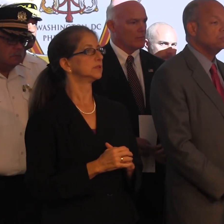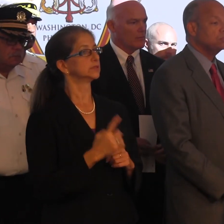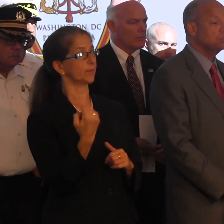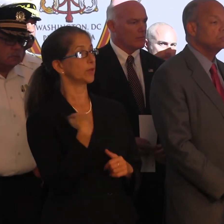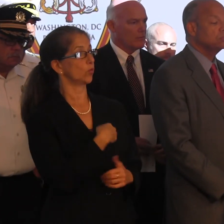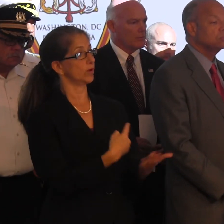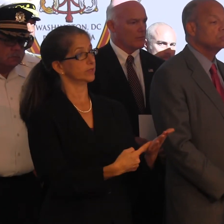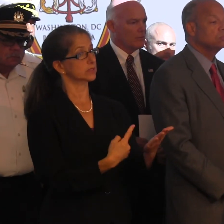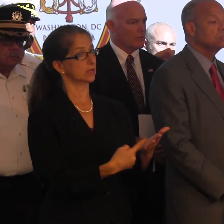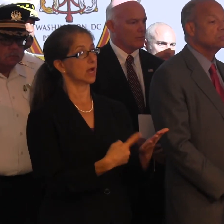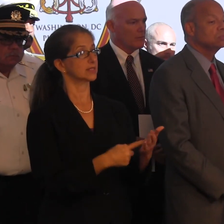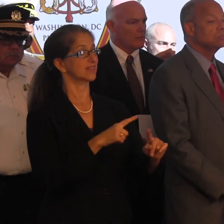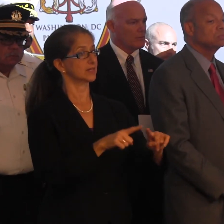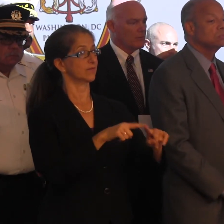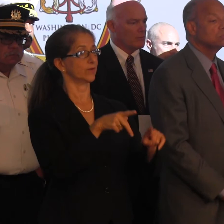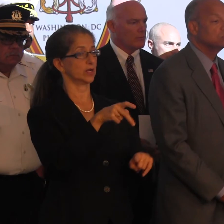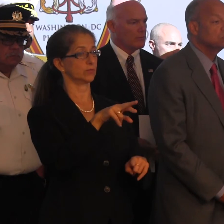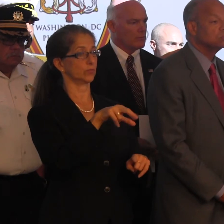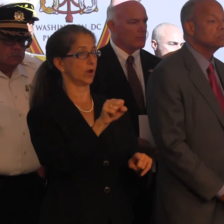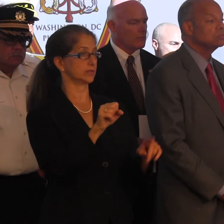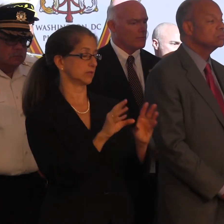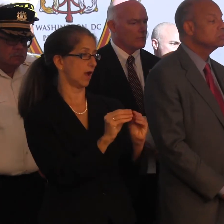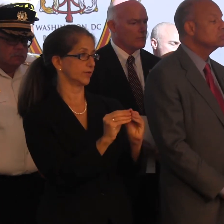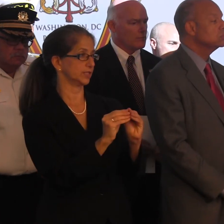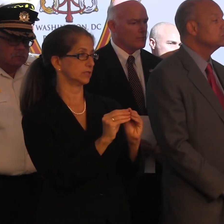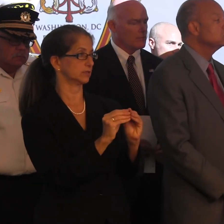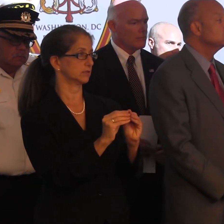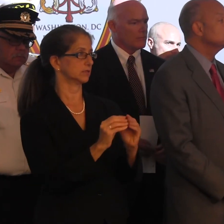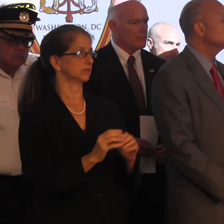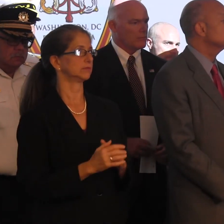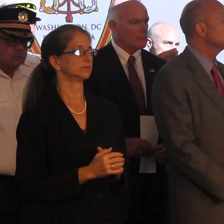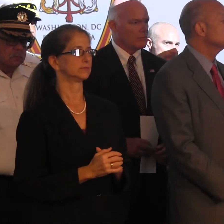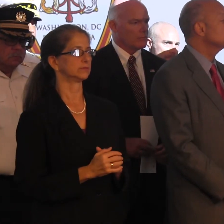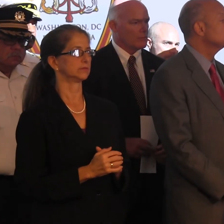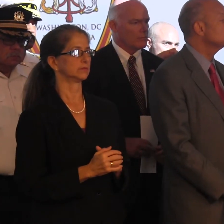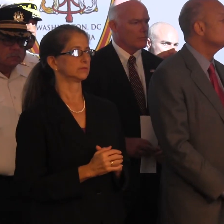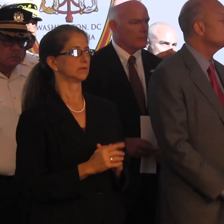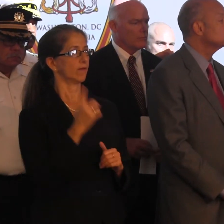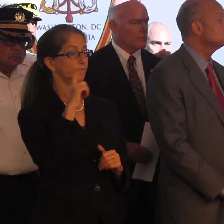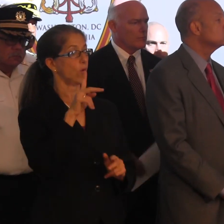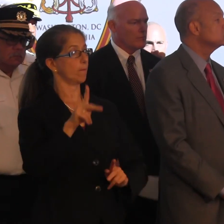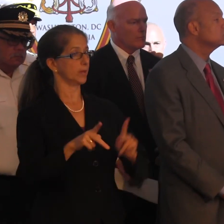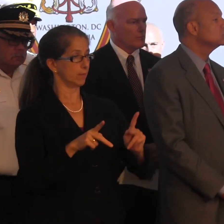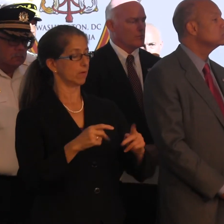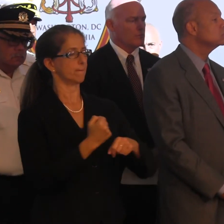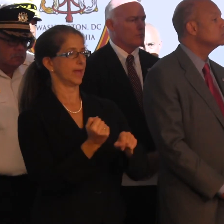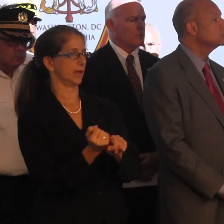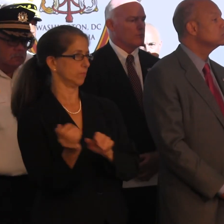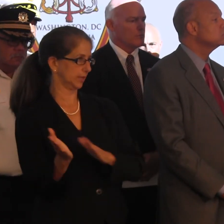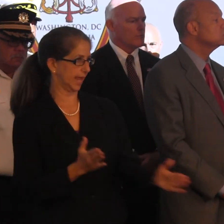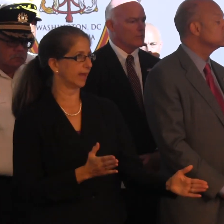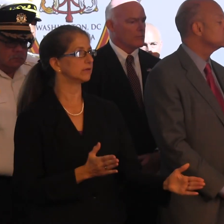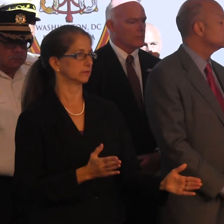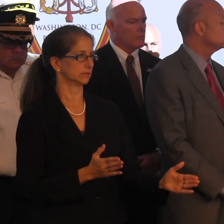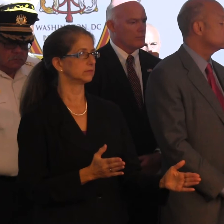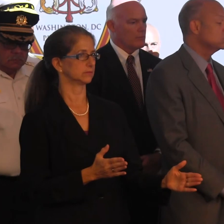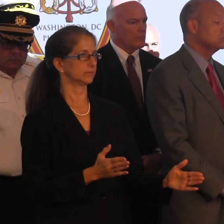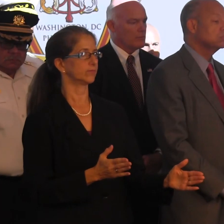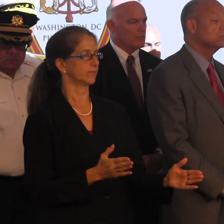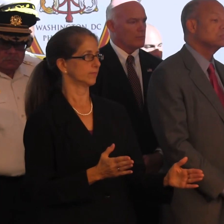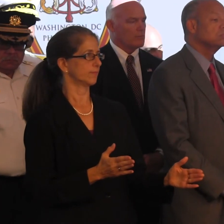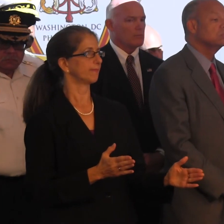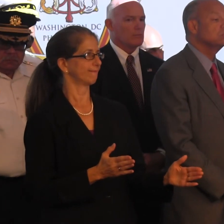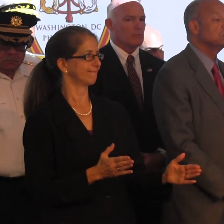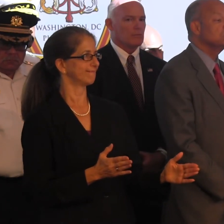about at the various press conferences is for individuals, make a plan. I mean, this is not